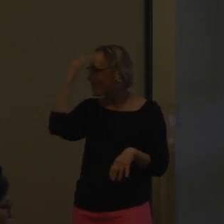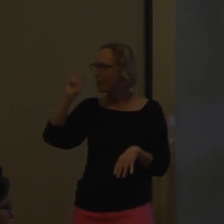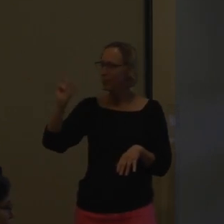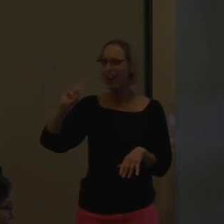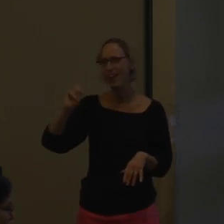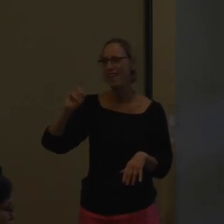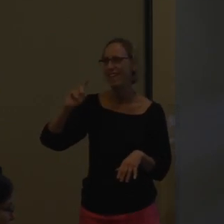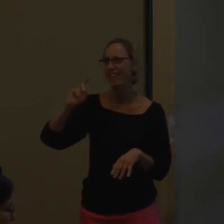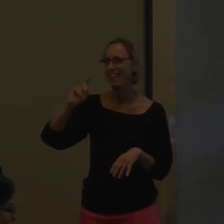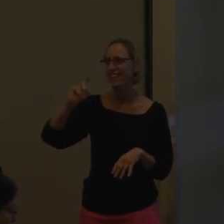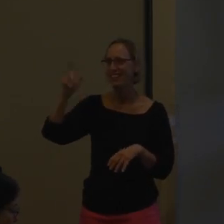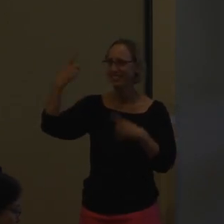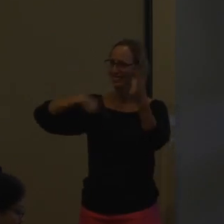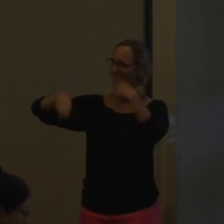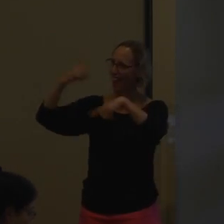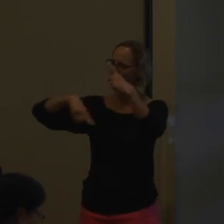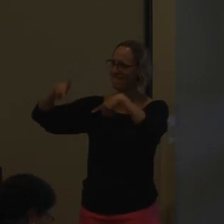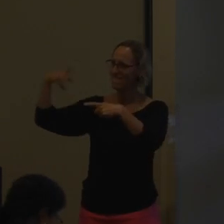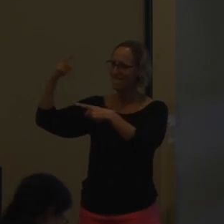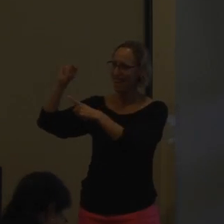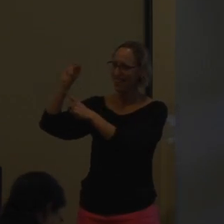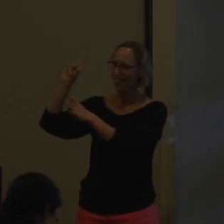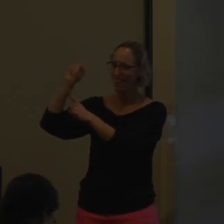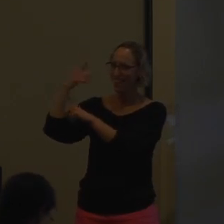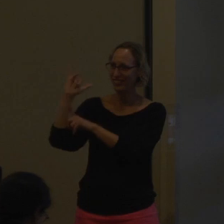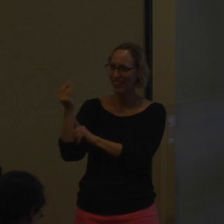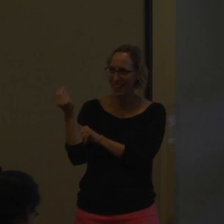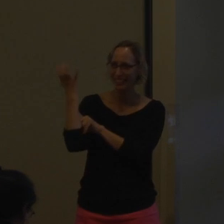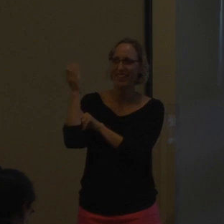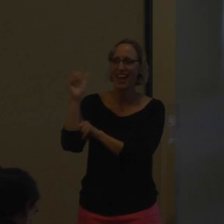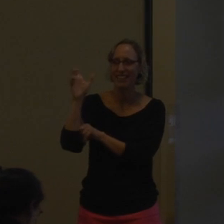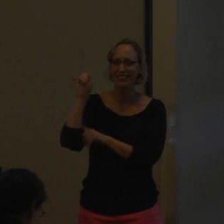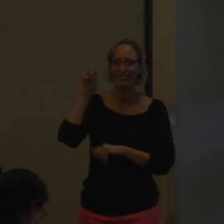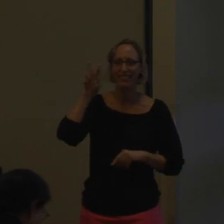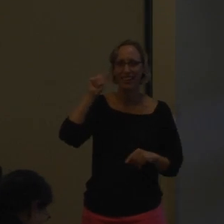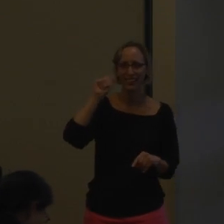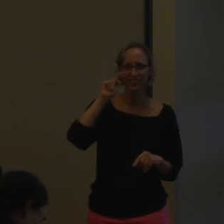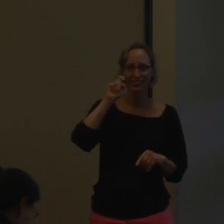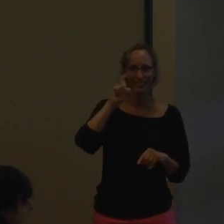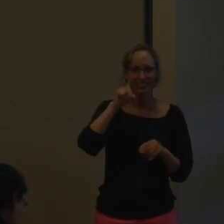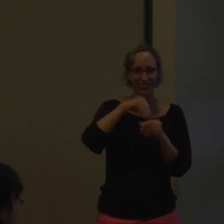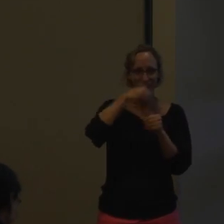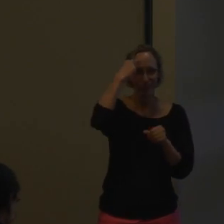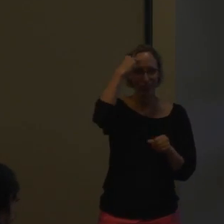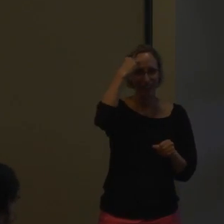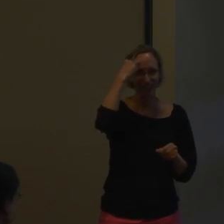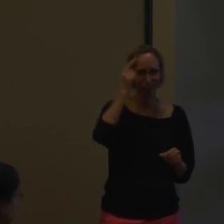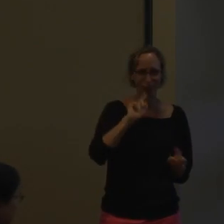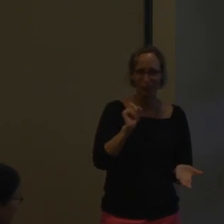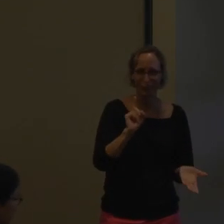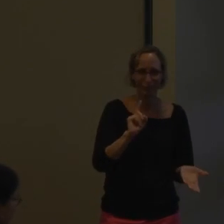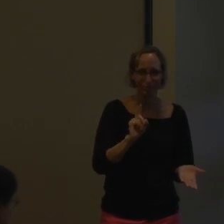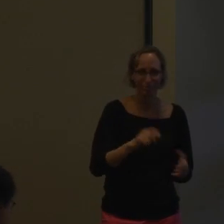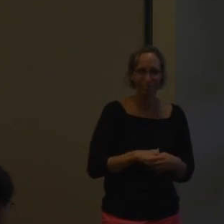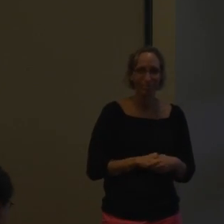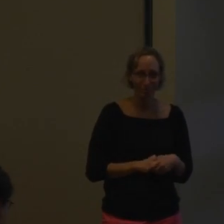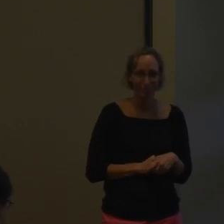we wanted to know where does the sign phonology happen in the brain?